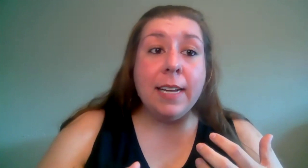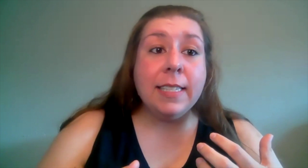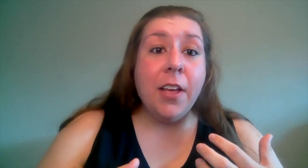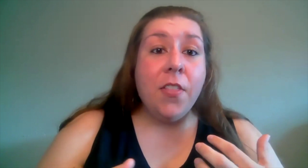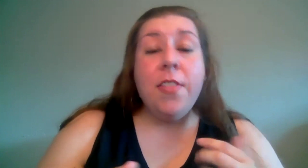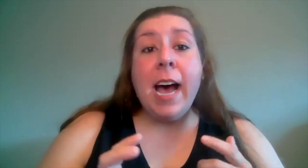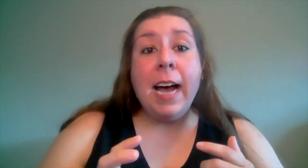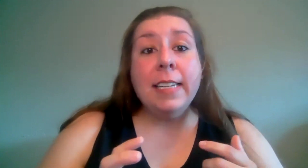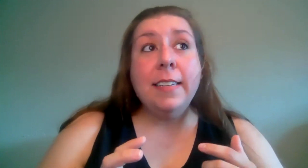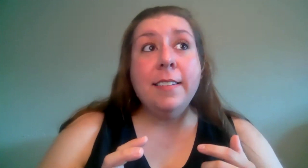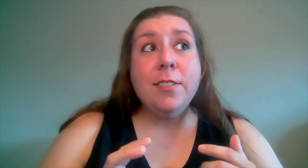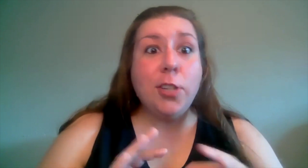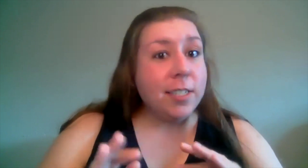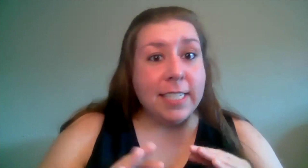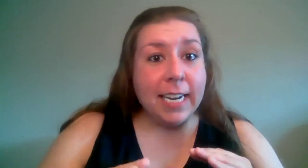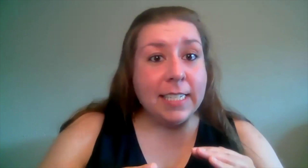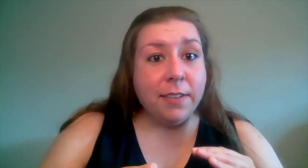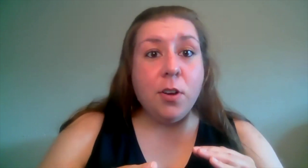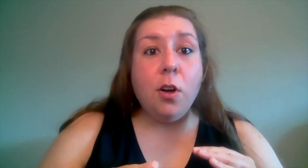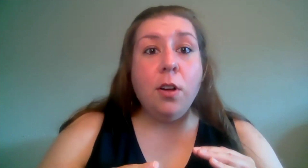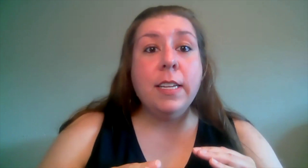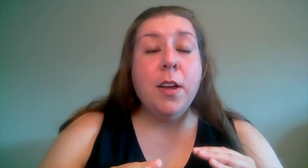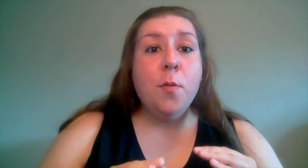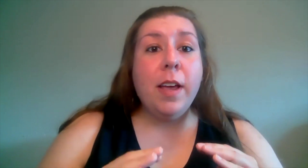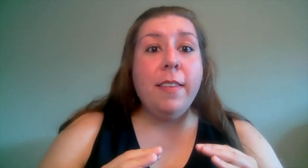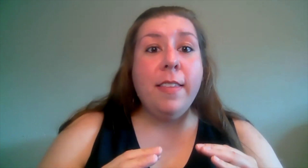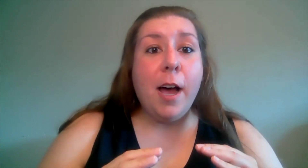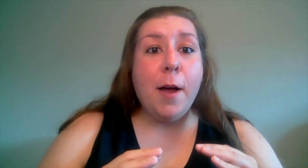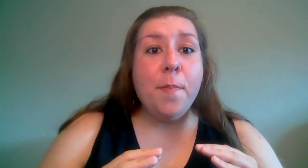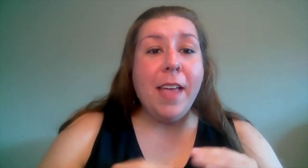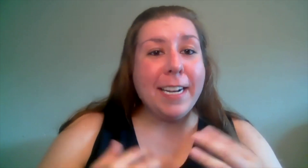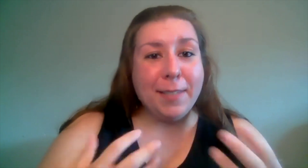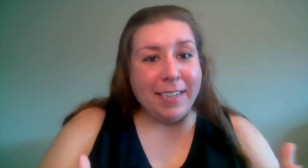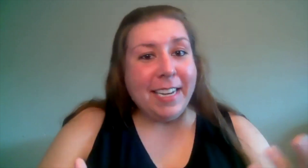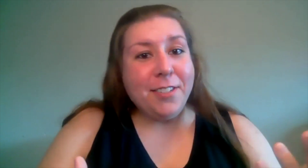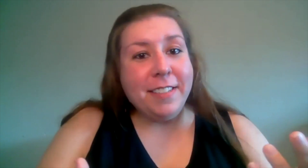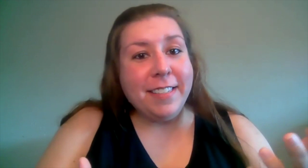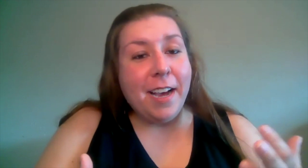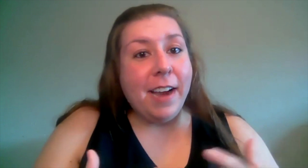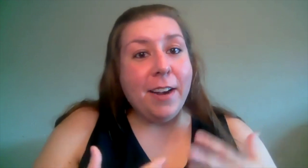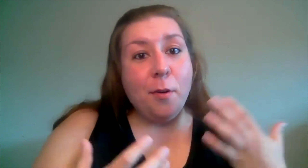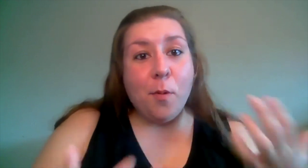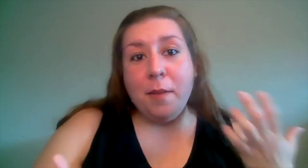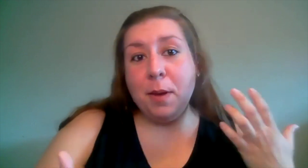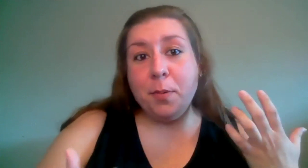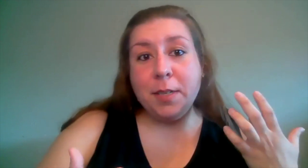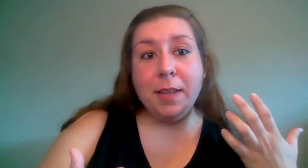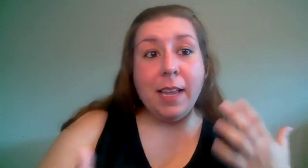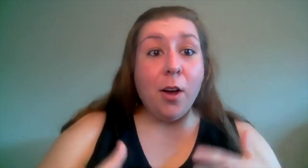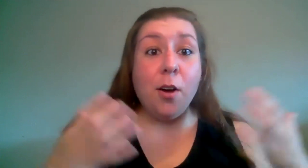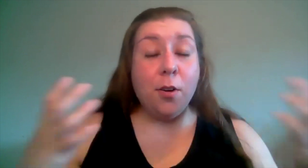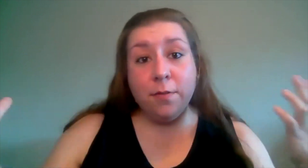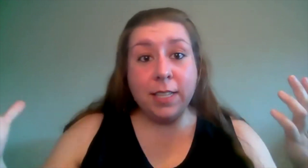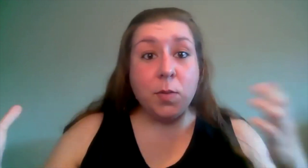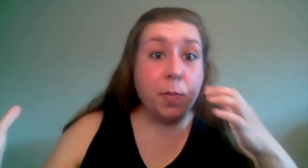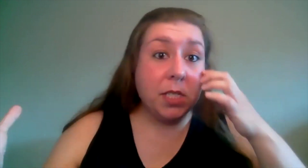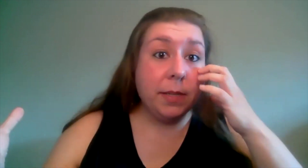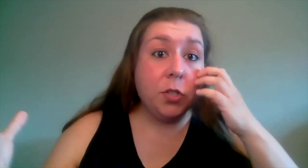that starts to get difficult with um expectations of i don't want people to be like oh this was supposed to be